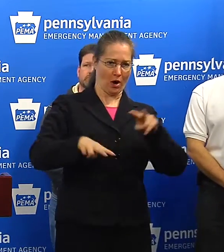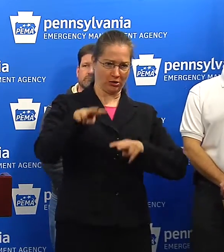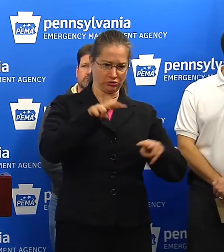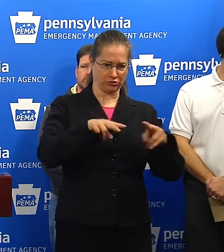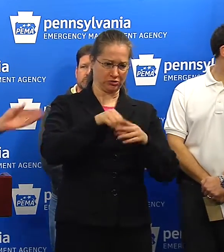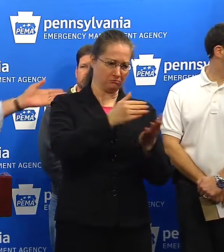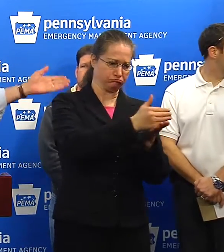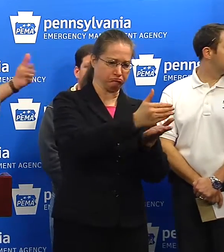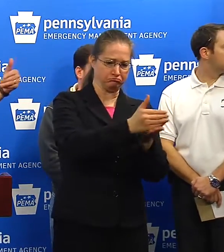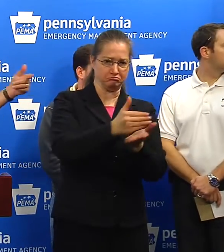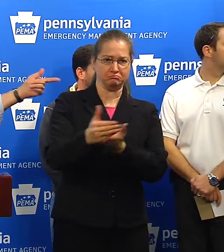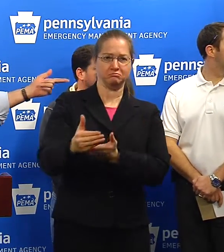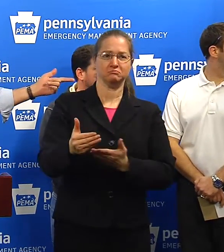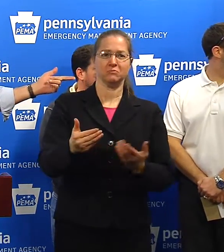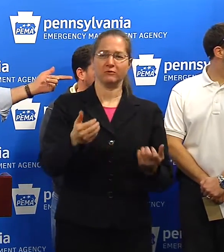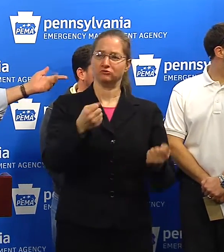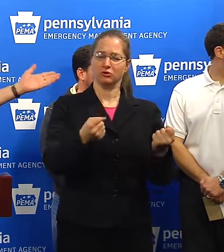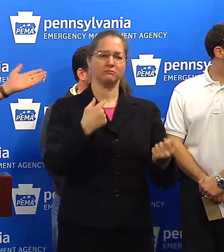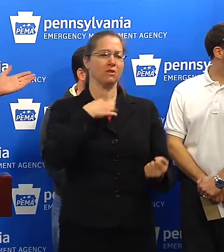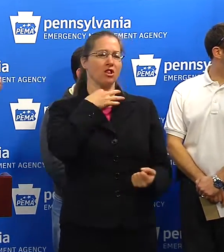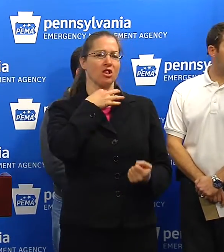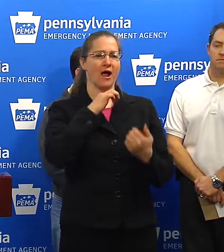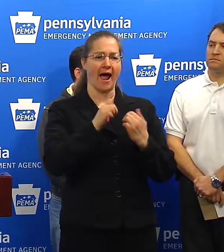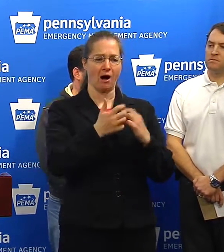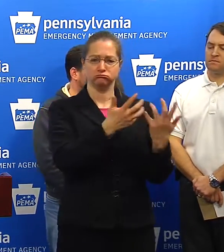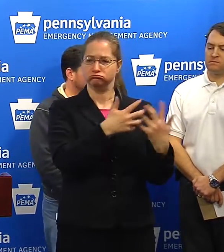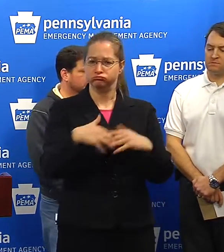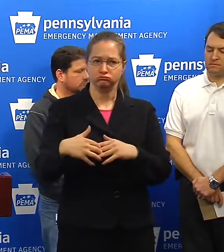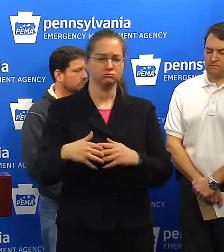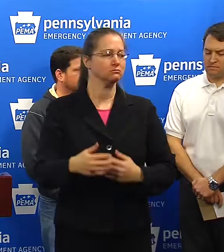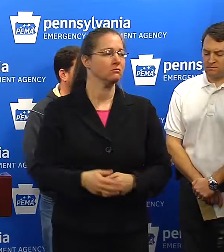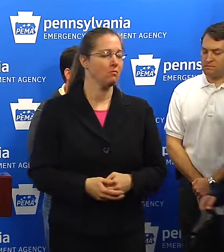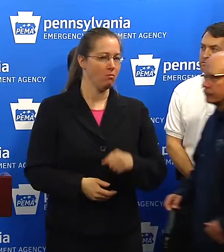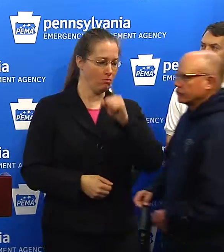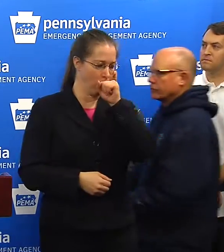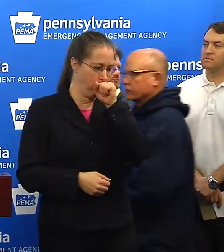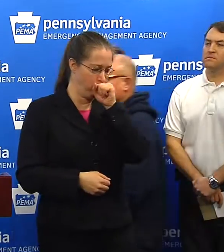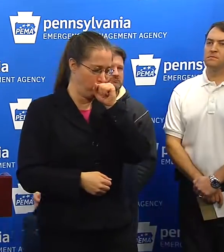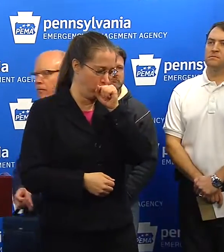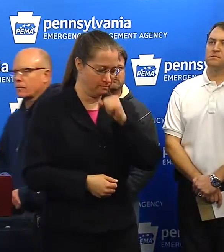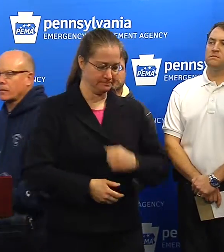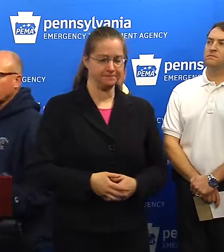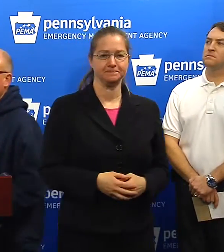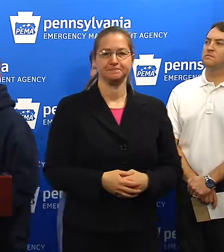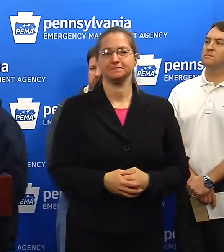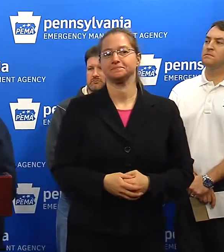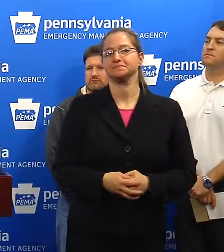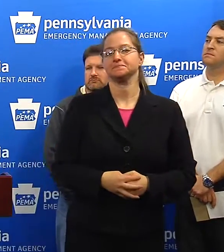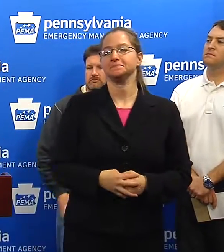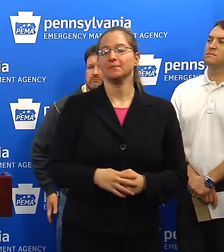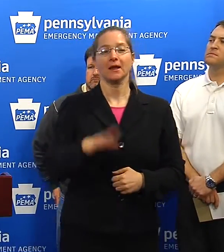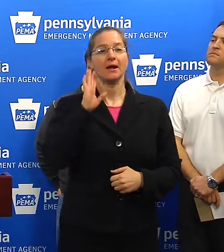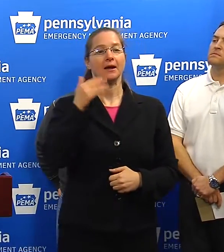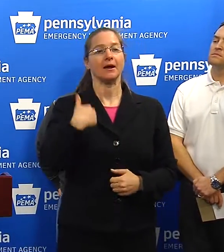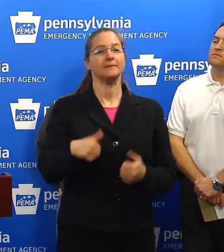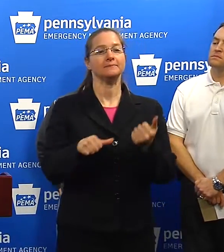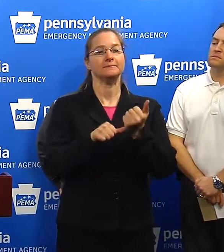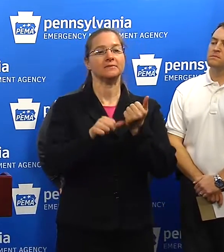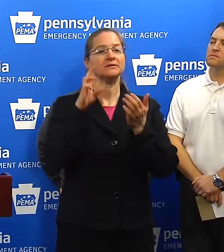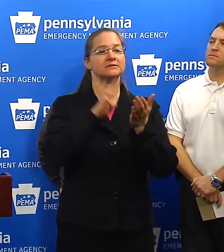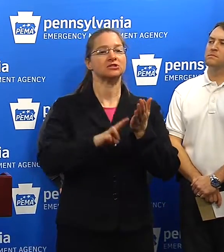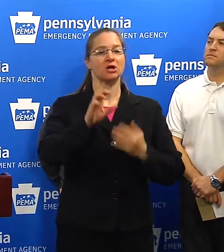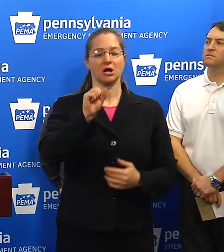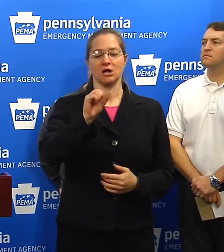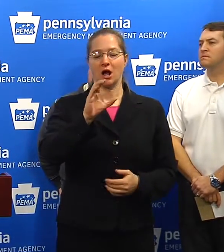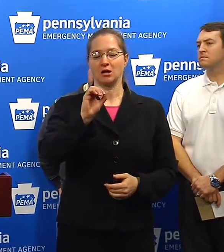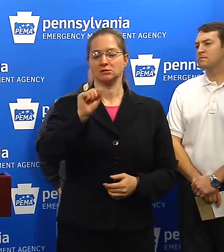seemed to have worked out during this first storm? We have the Deputy Secretary. Hi, I'm Deputy Secretary Scott